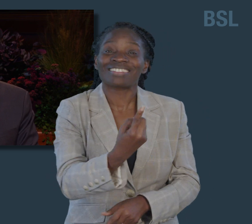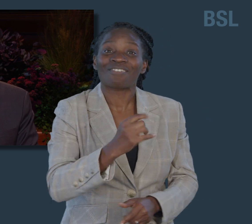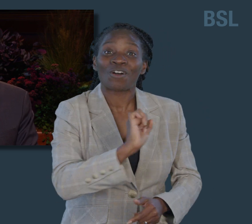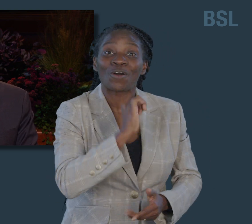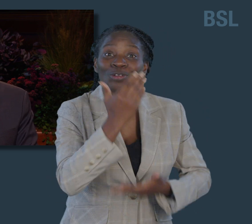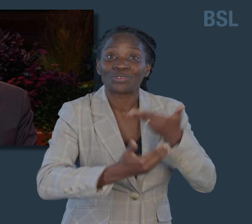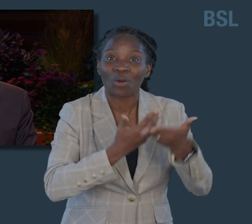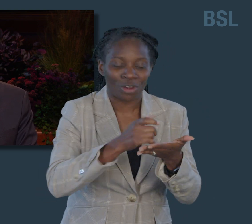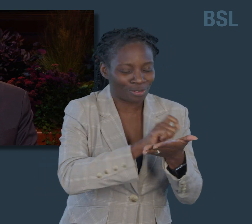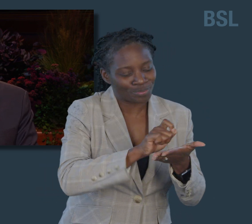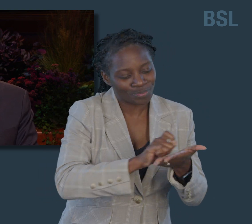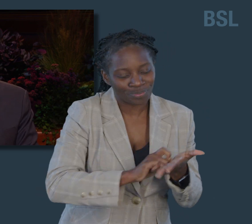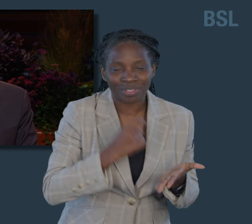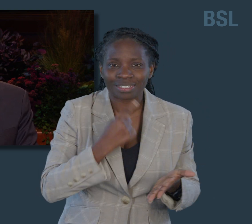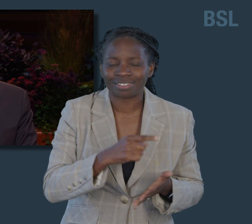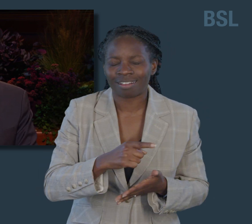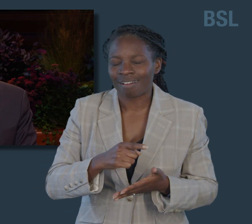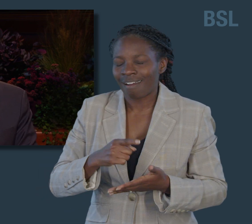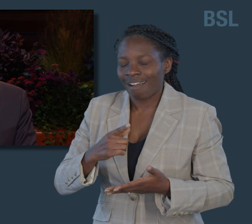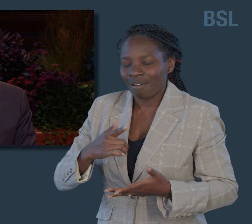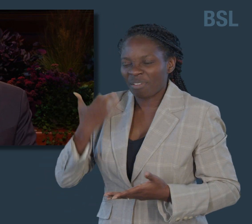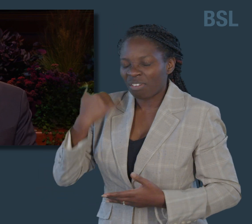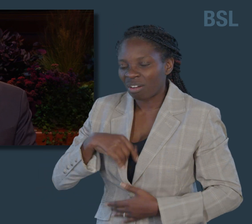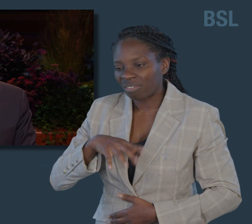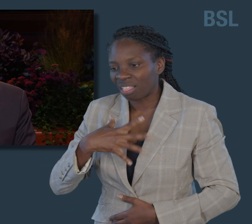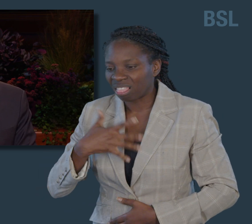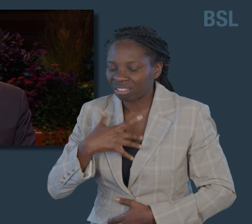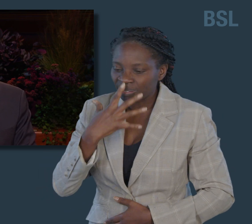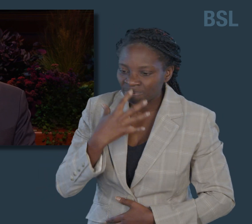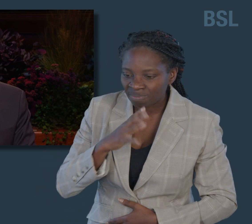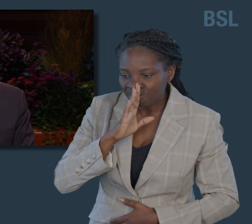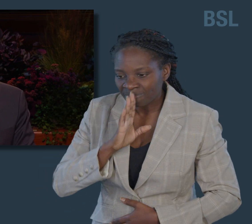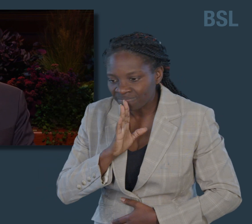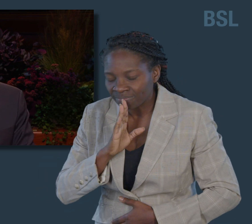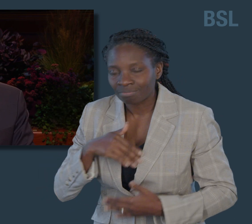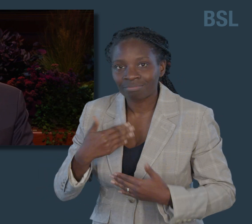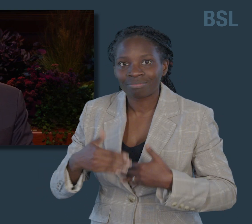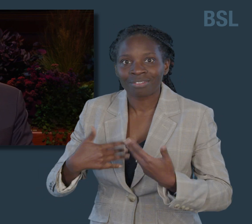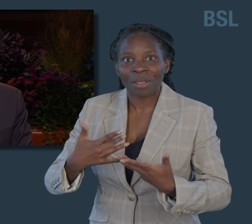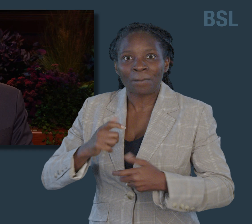she recorded, and there was not a more mirthful woman in the whole company.